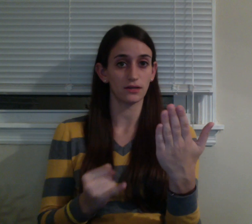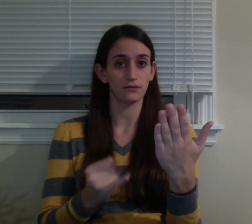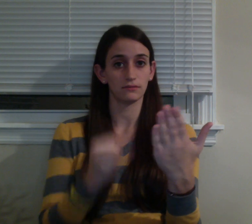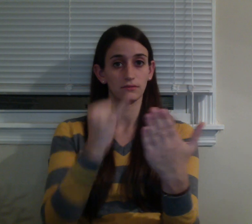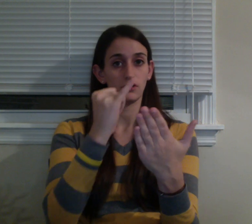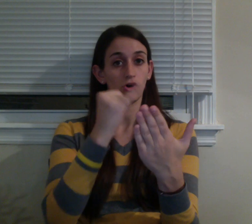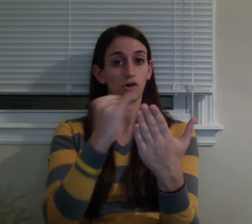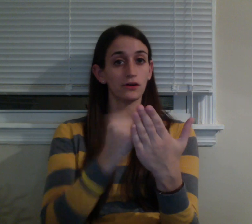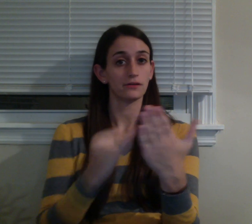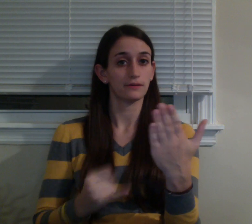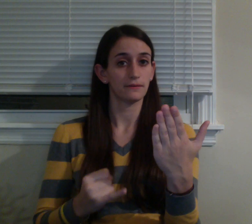art.